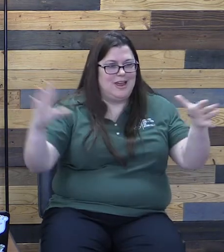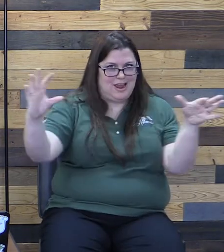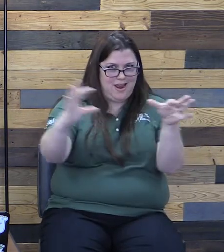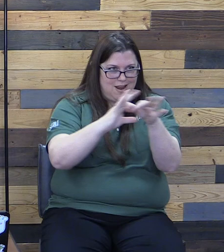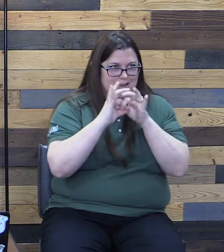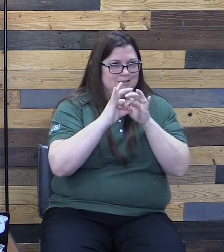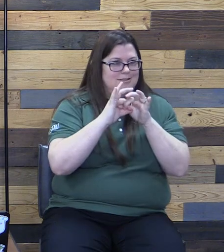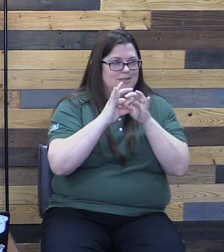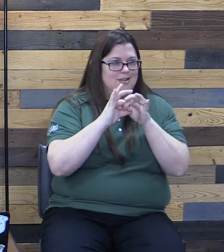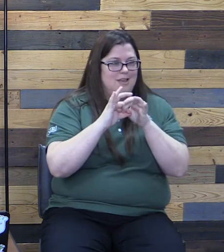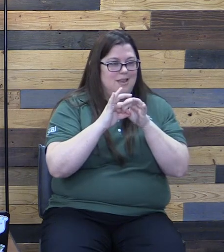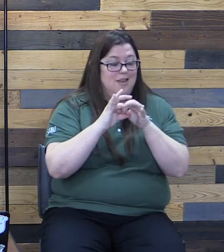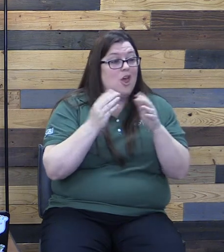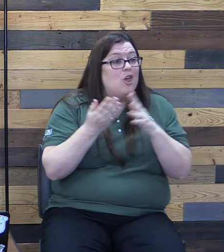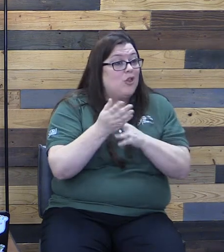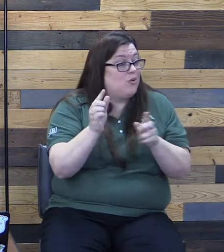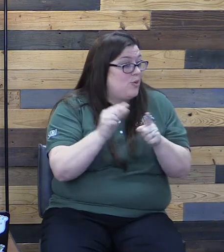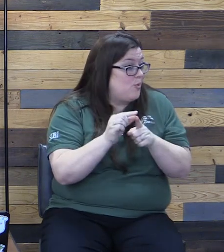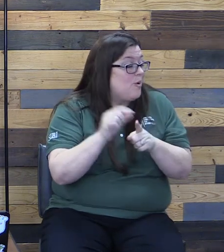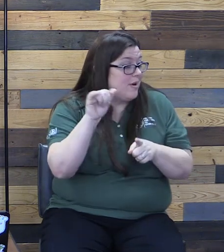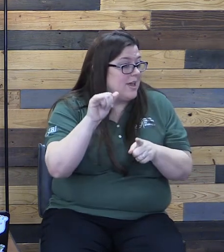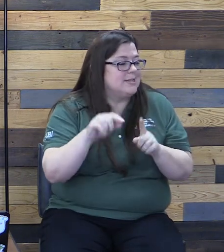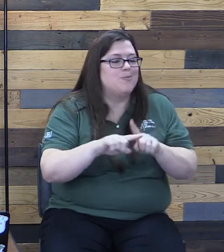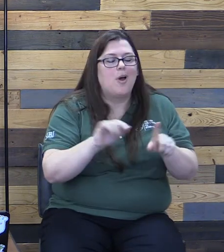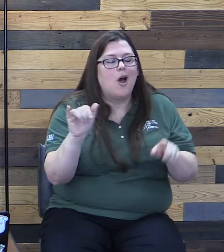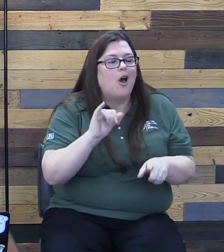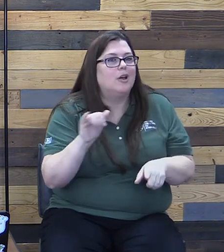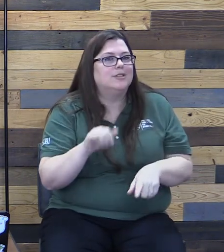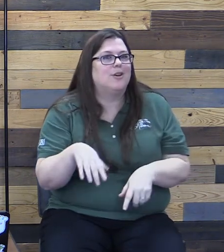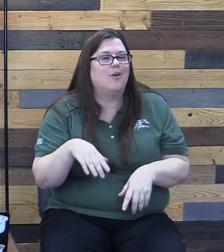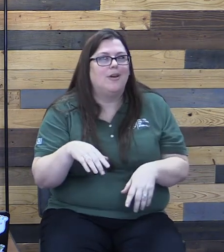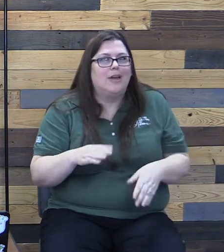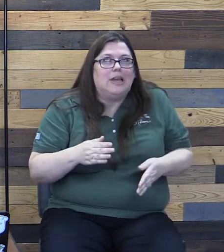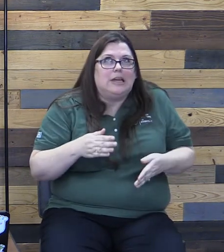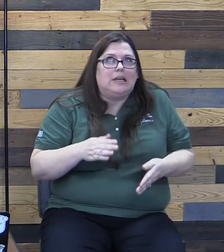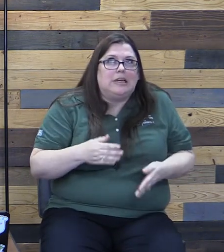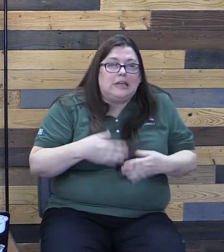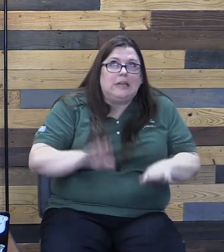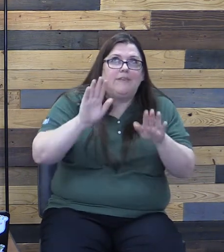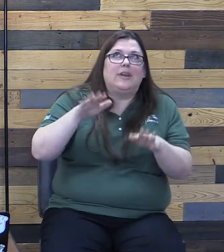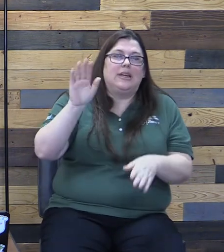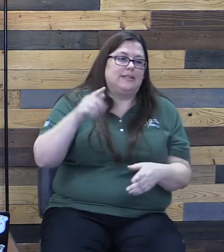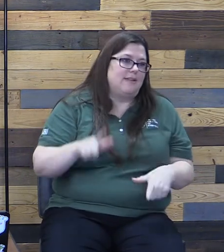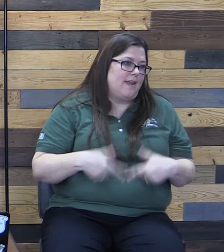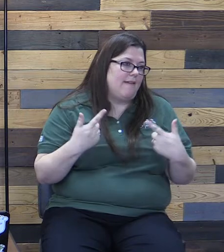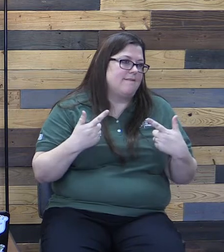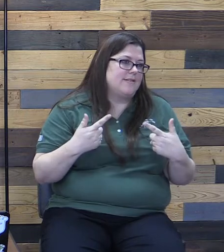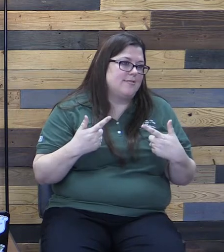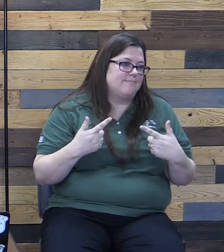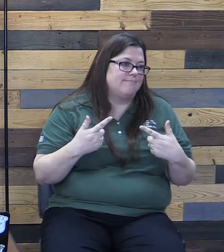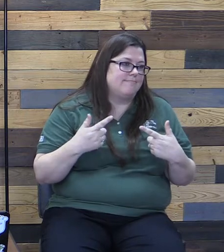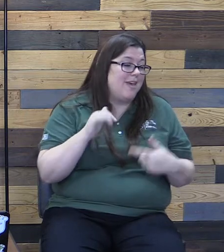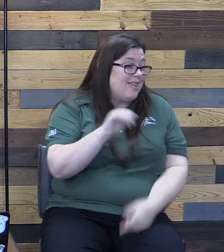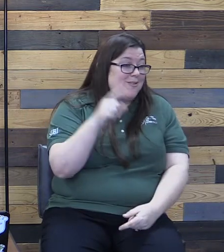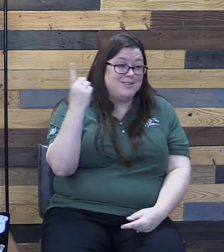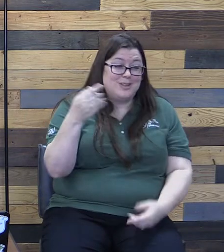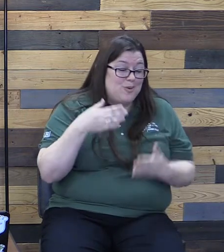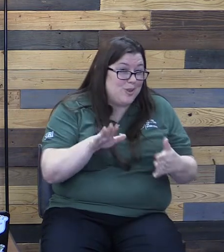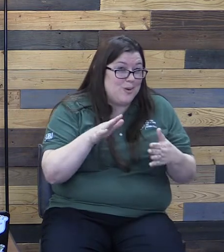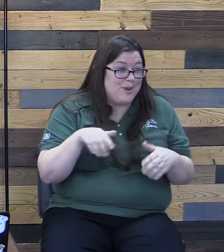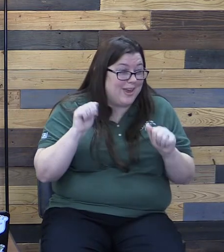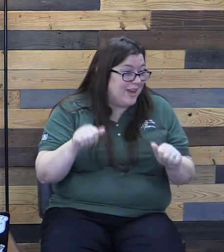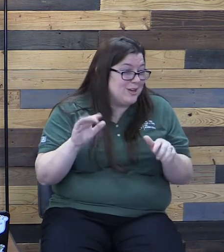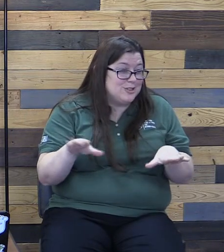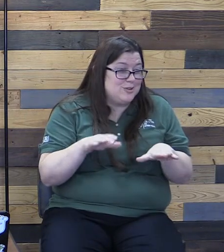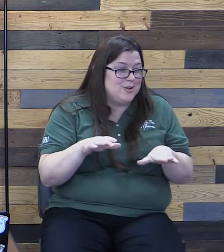actually giving his life. And that was the only way he could do it because my sin, the consequence of my